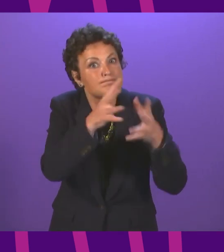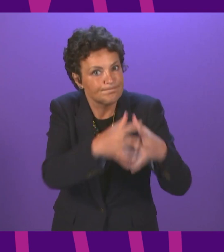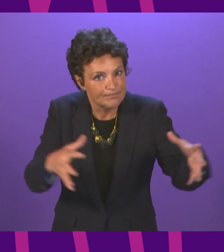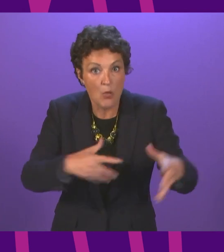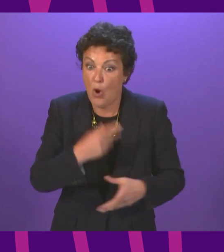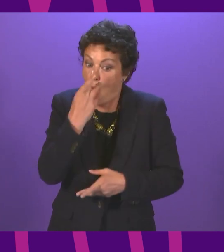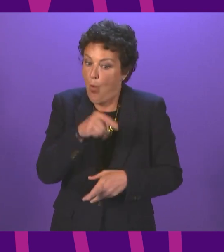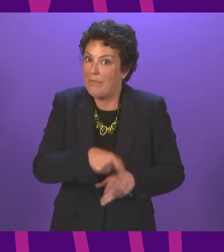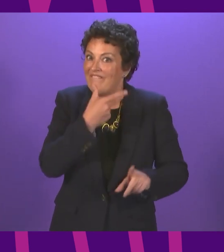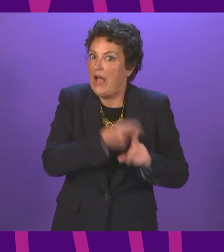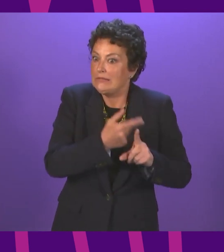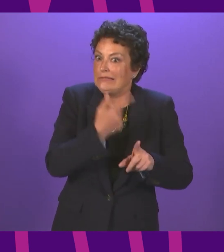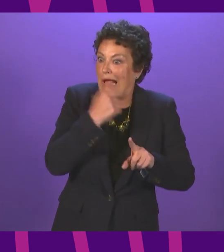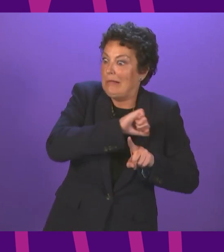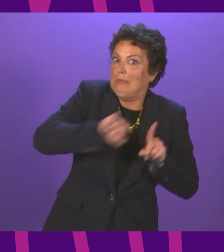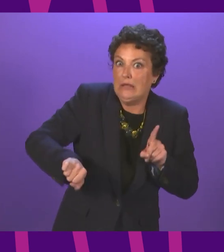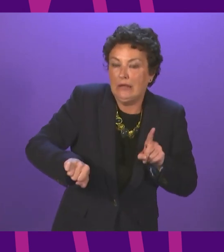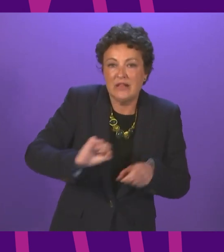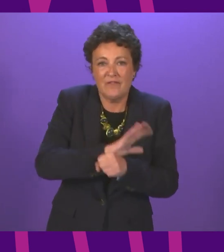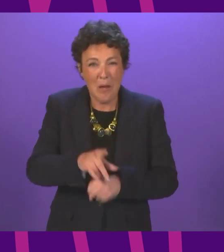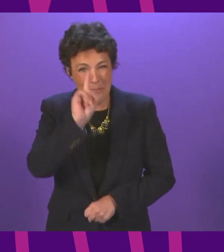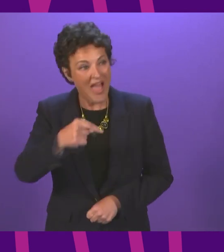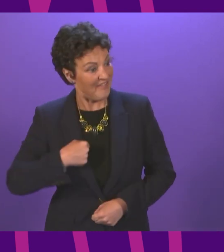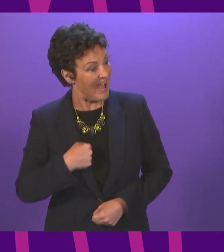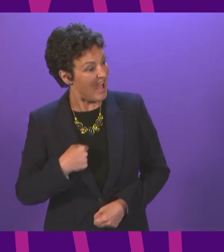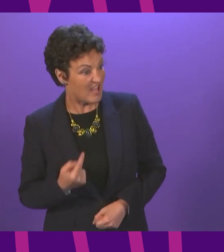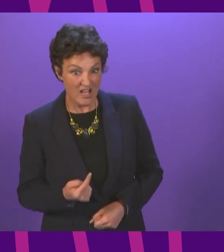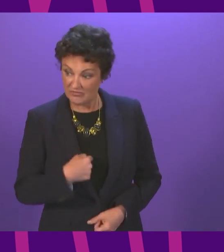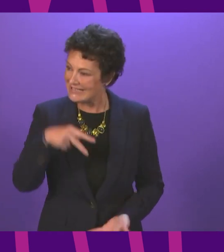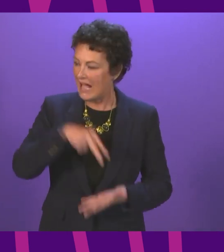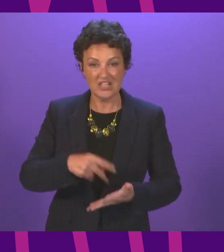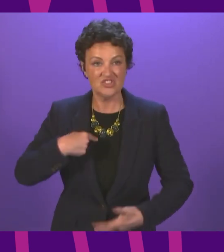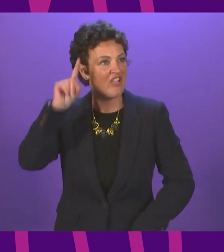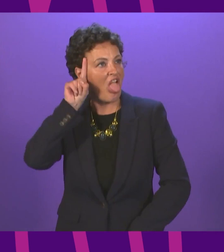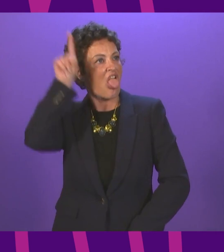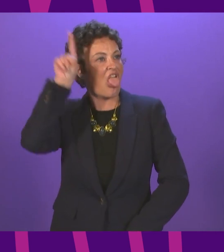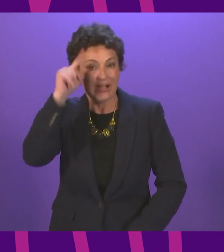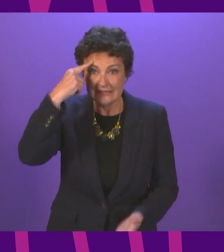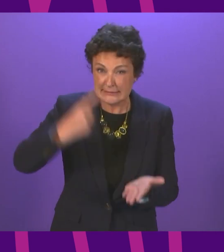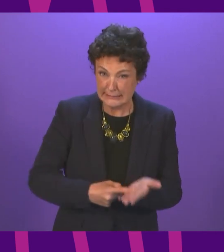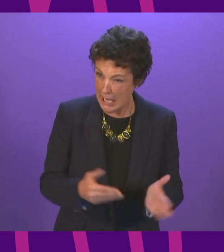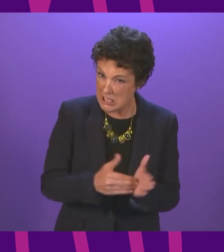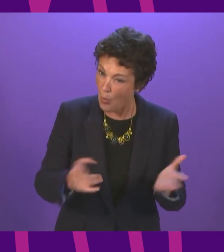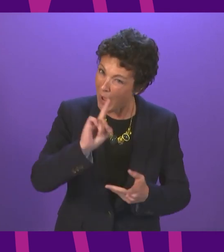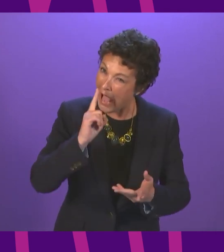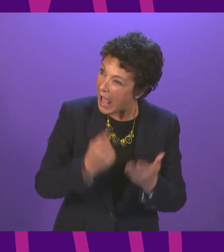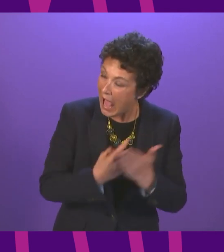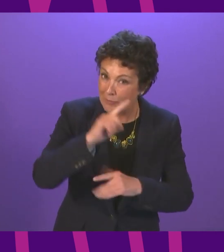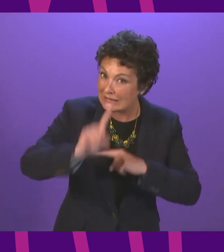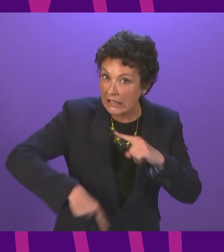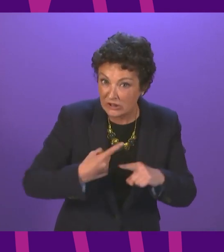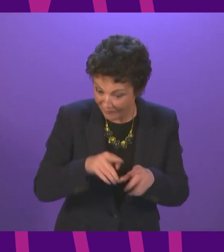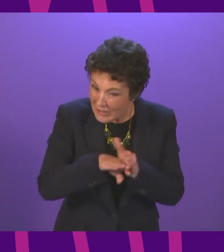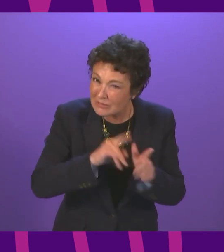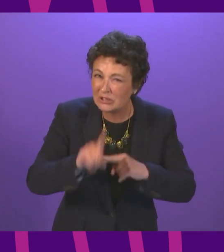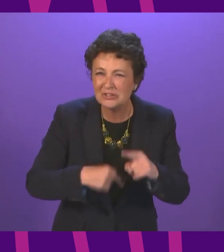under control, if I was to stand here in an knee-jerk, ill-considered way, decide now what is to happen for